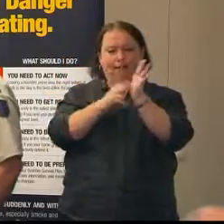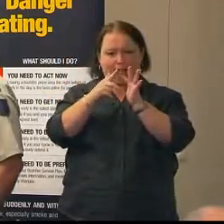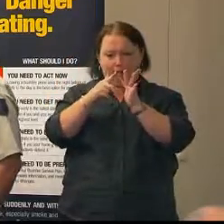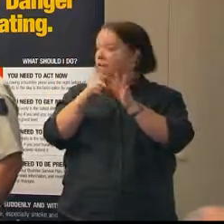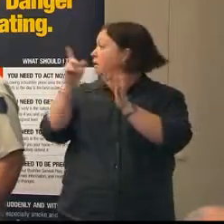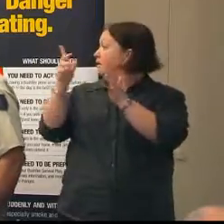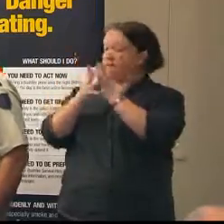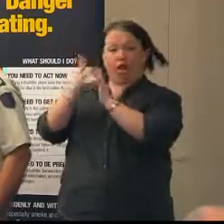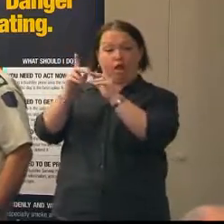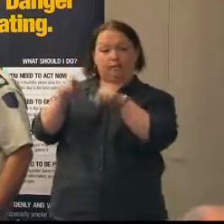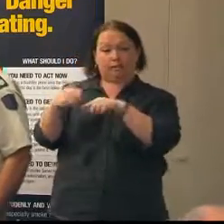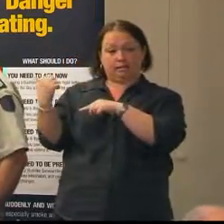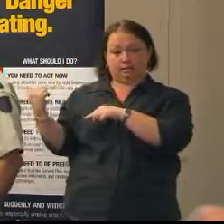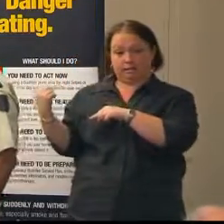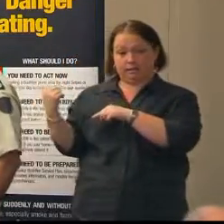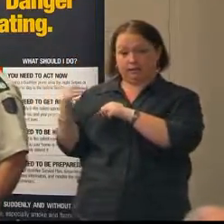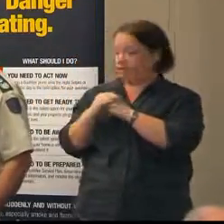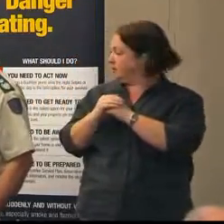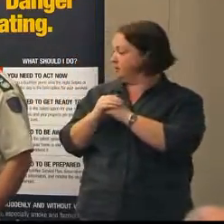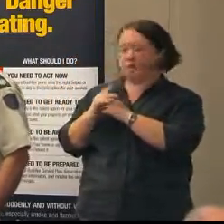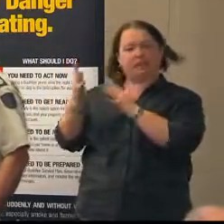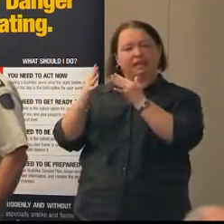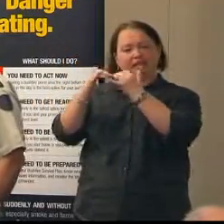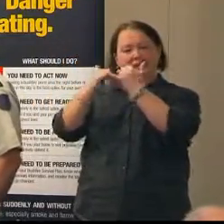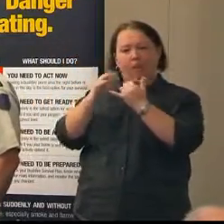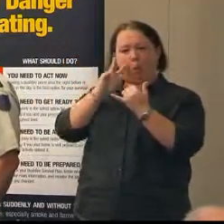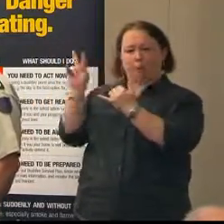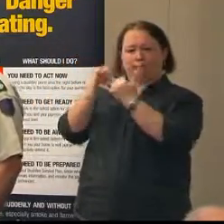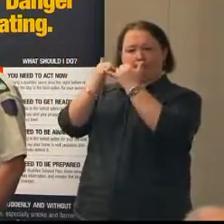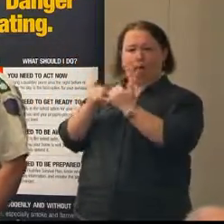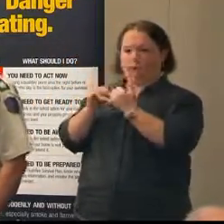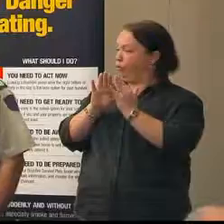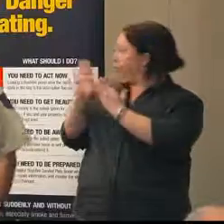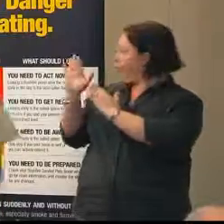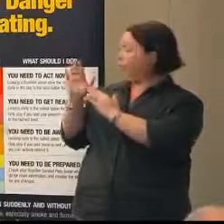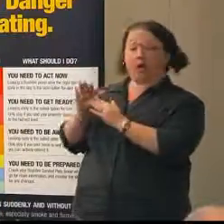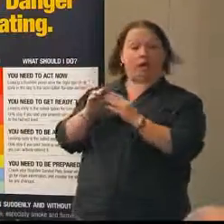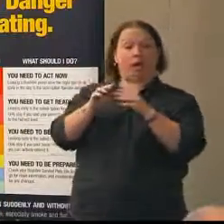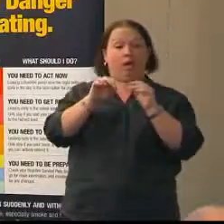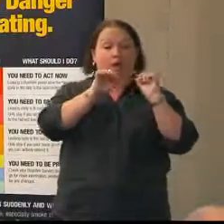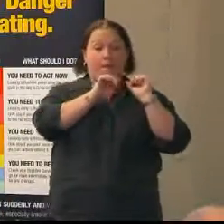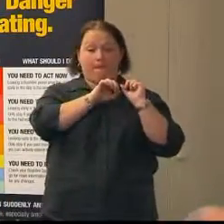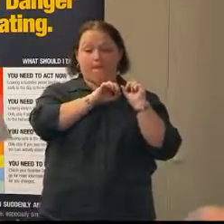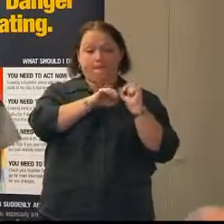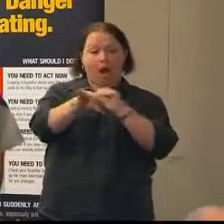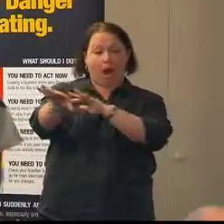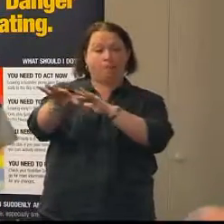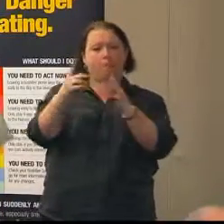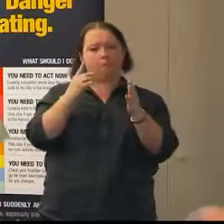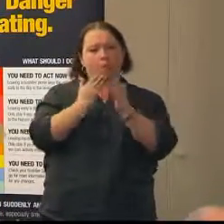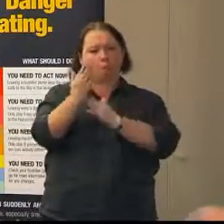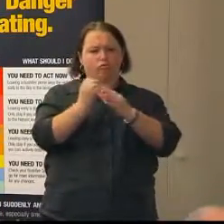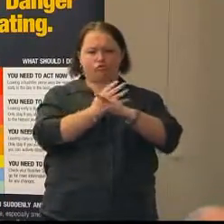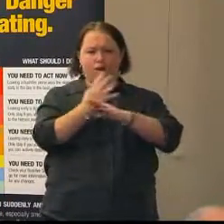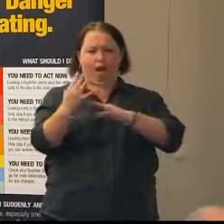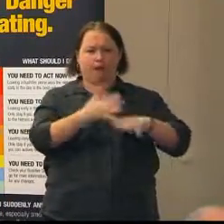down here. This is facing south and moved very, very quickly in grasslands and